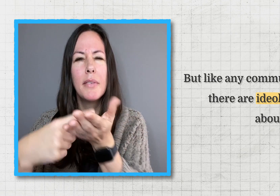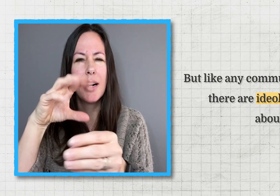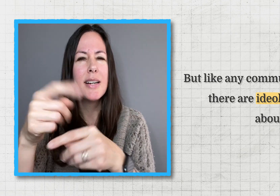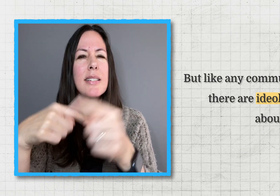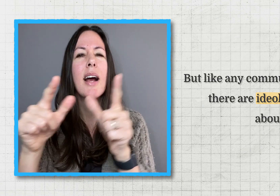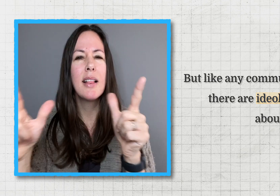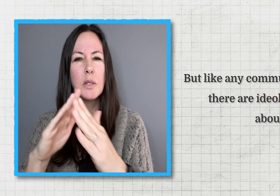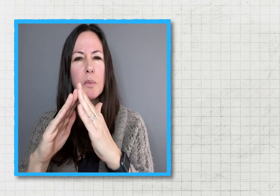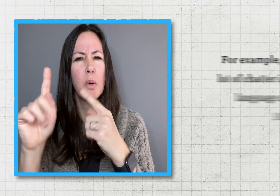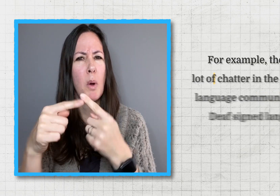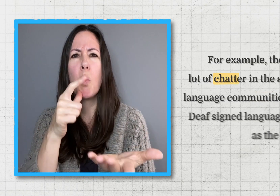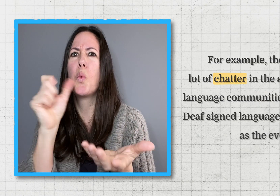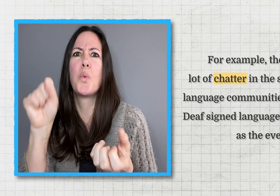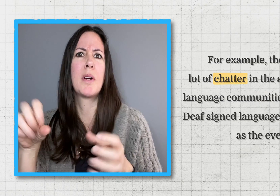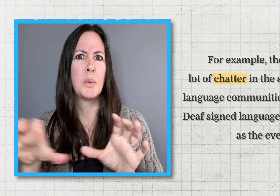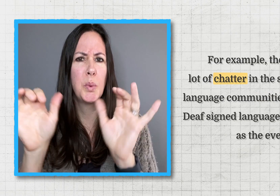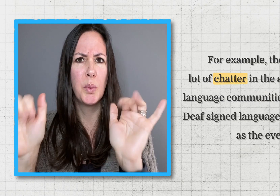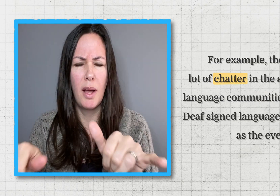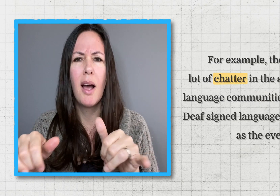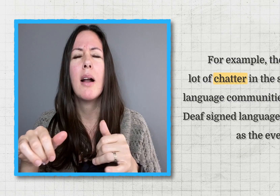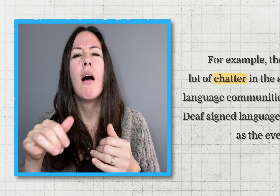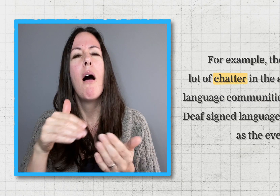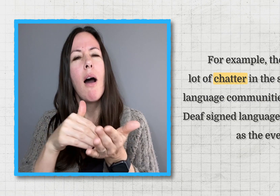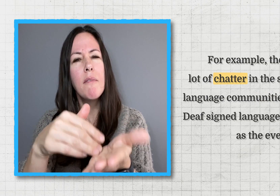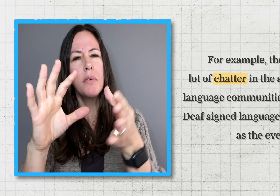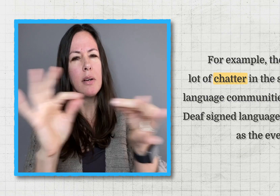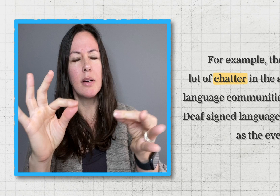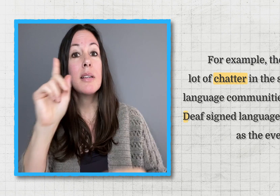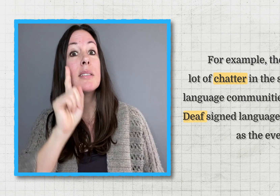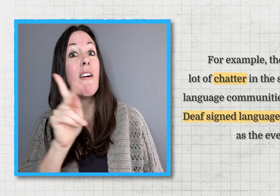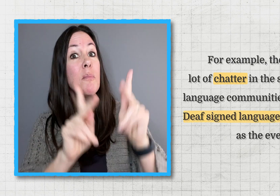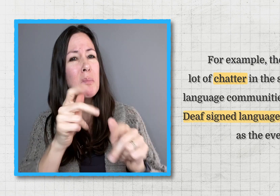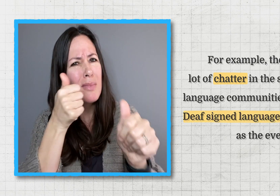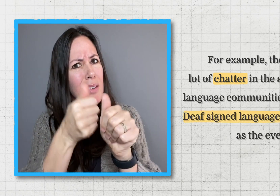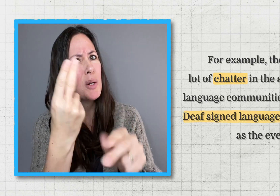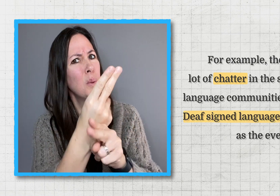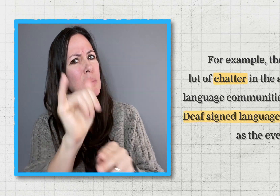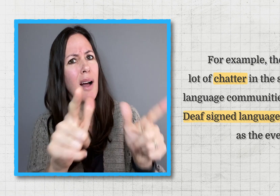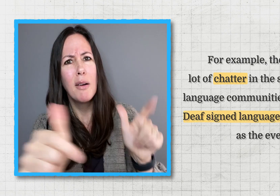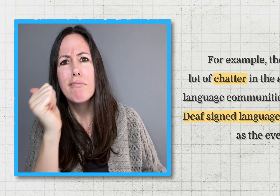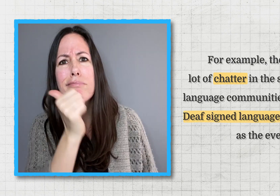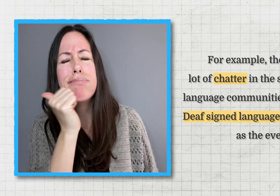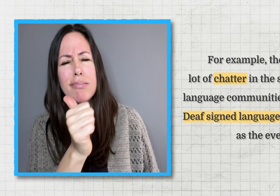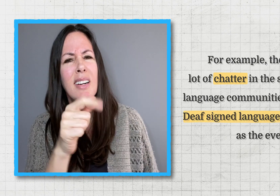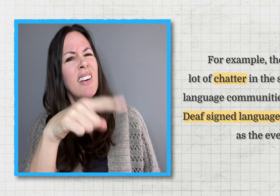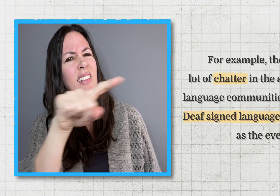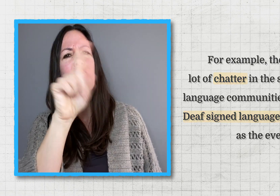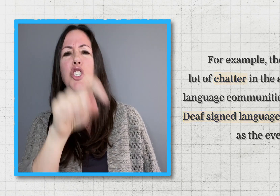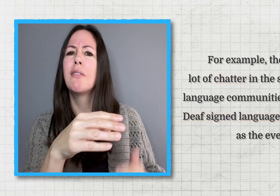For example there's a lot of chatter in the sign language community that deaf sign language users as the everyday users of the language should